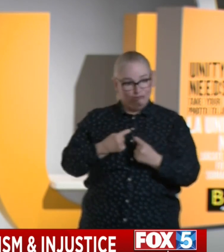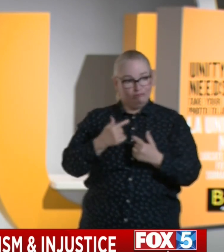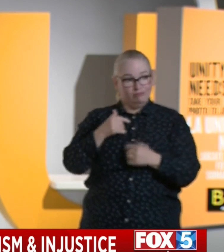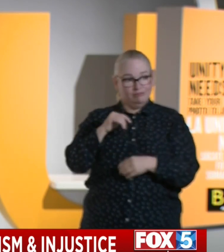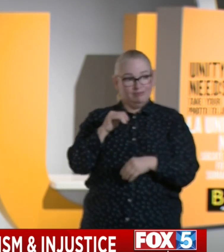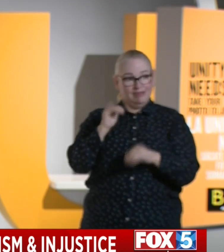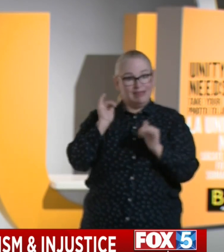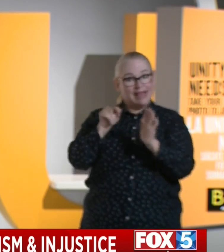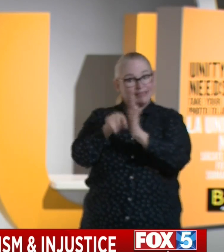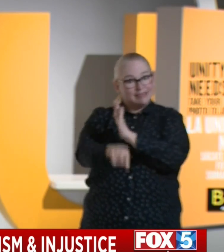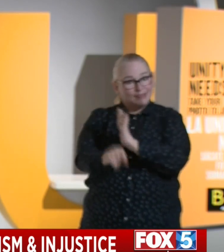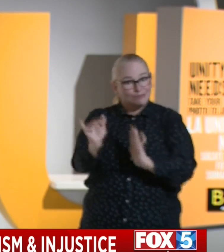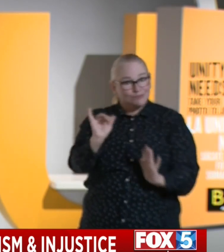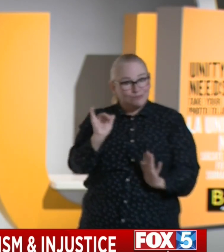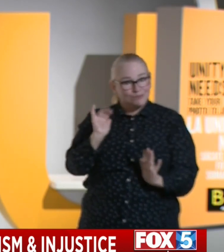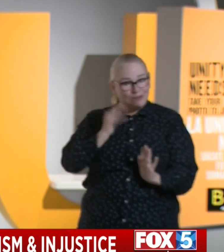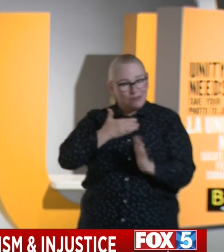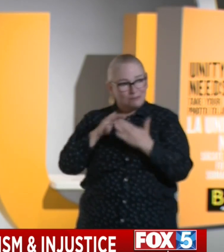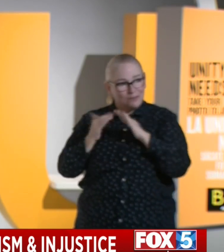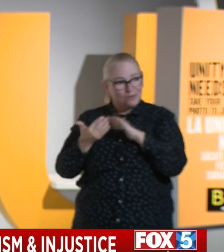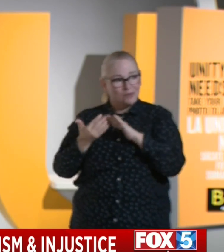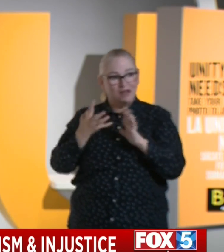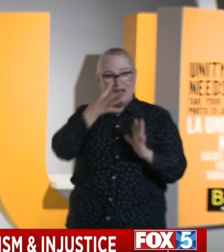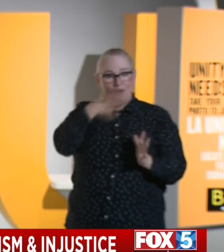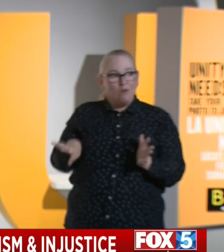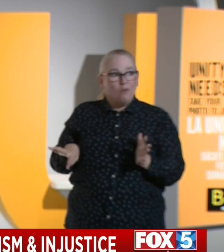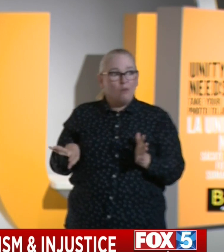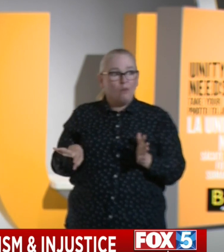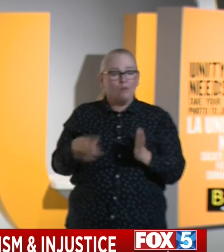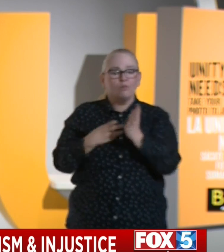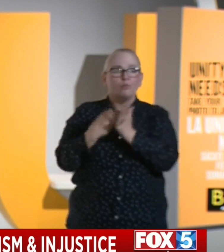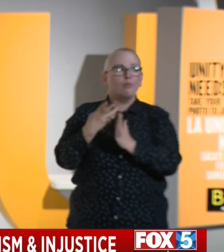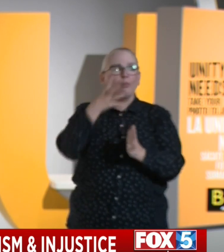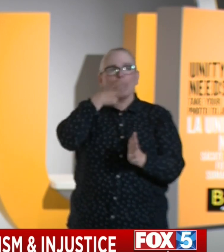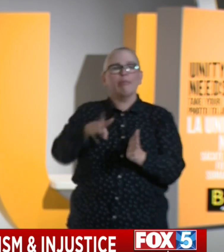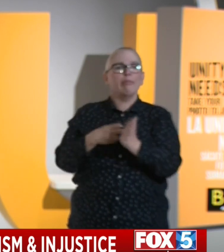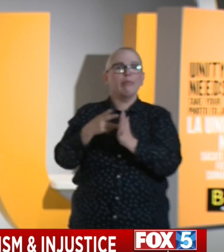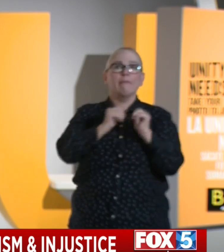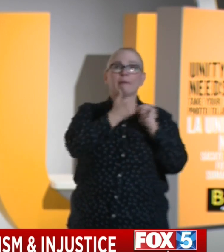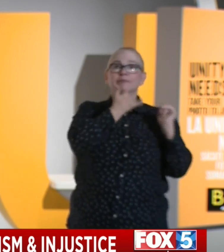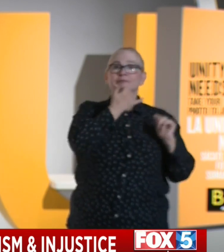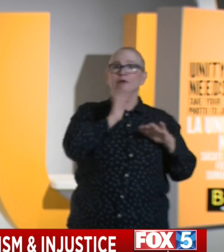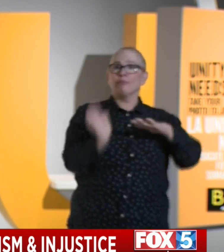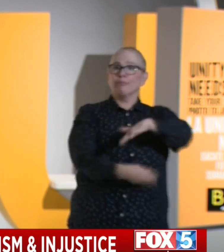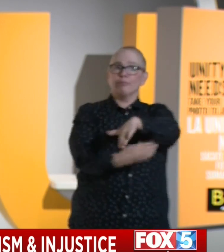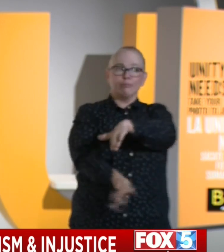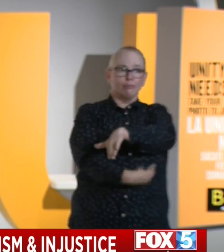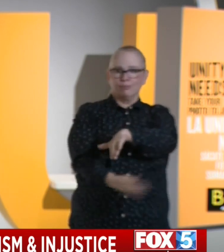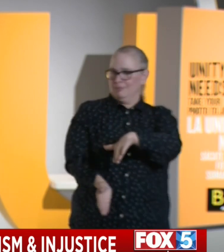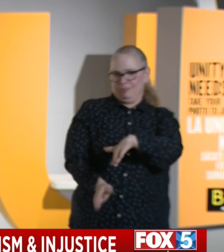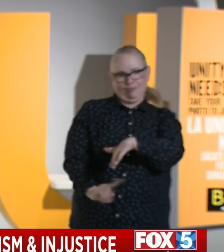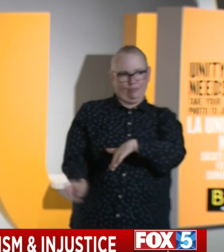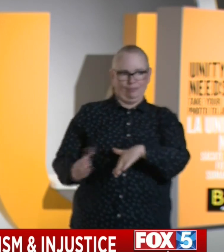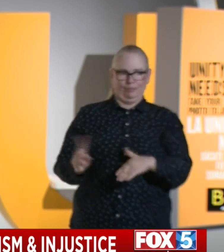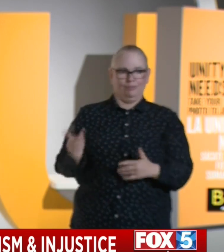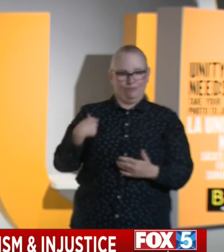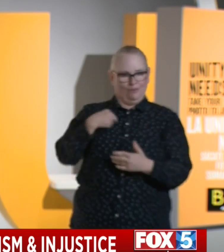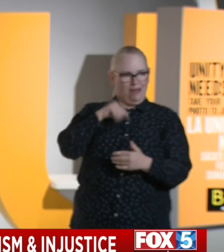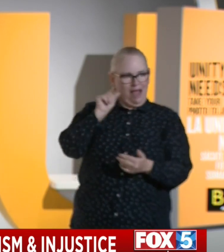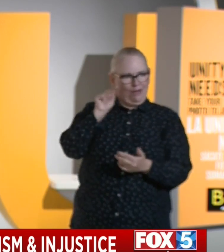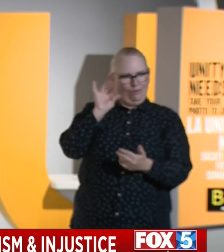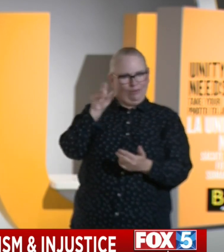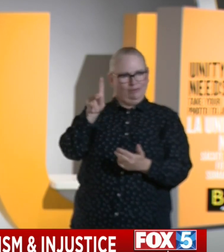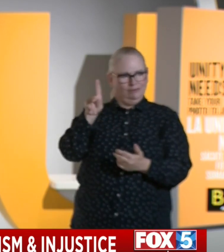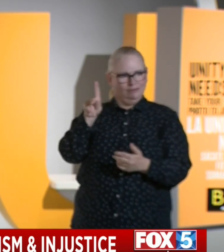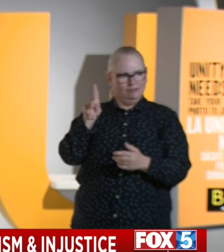We ignore the truth, we make mistakes. We ignore the truth, we threaten our very existence. We threaten this democracy, the state,